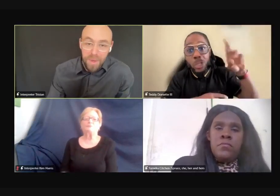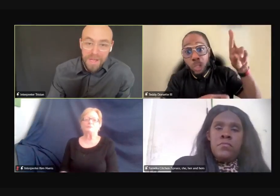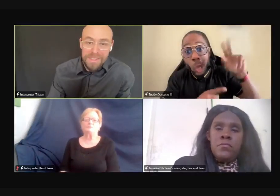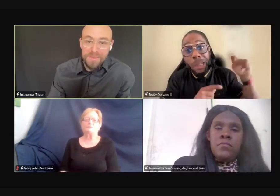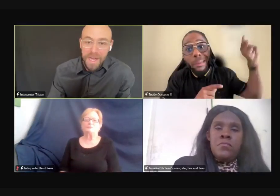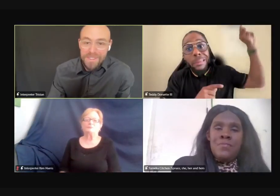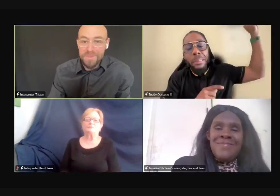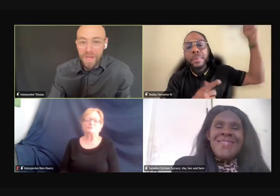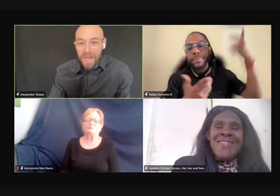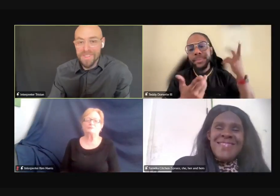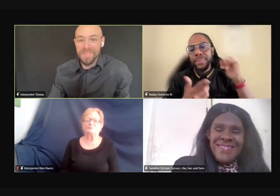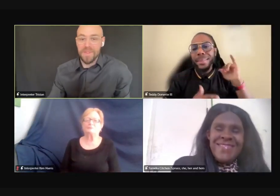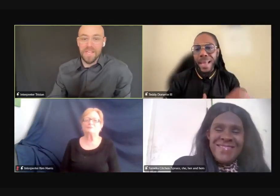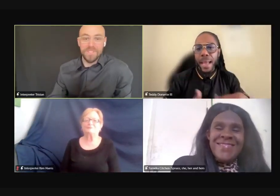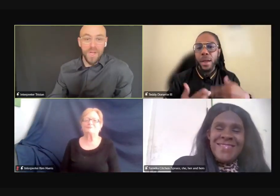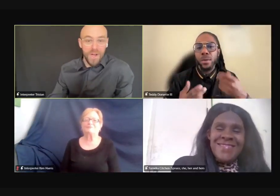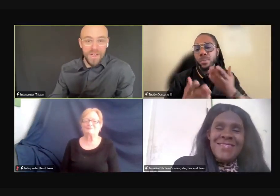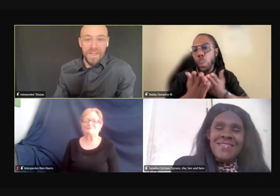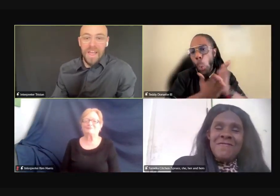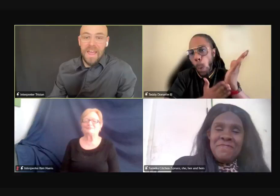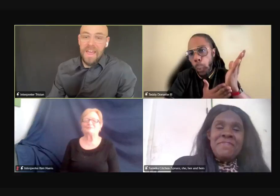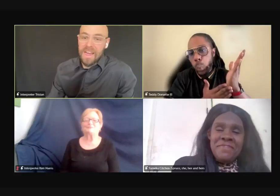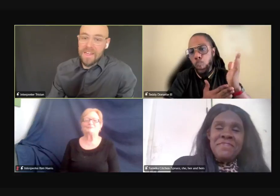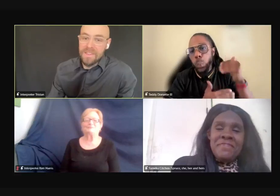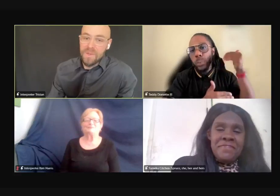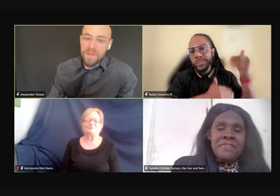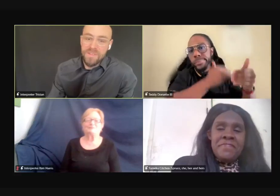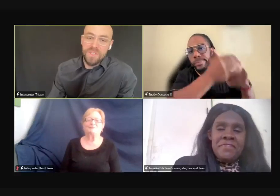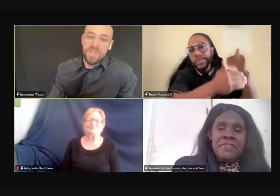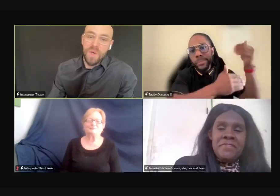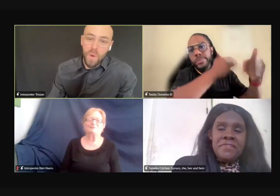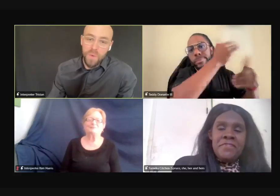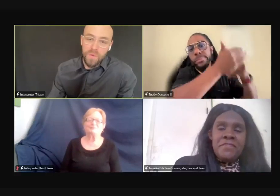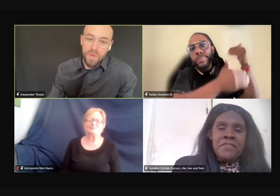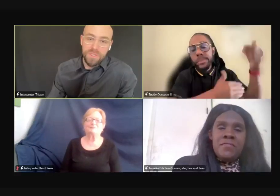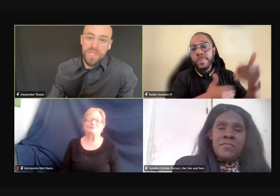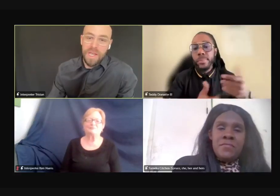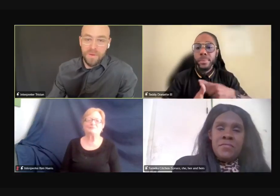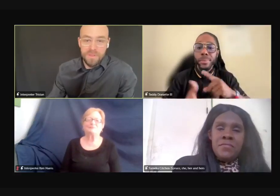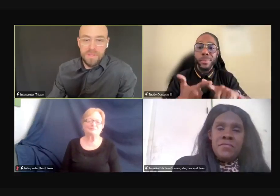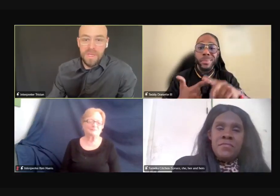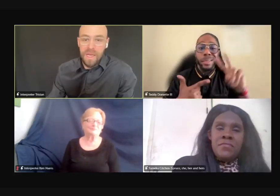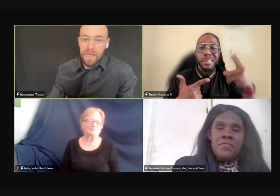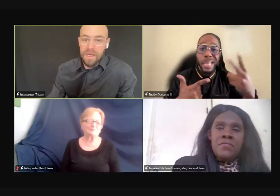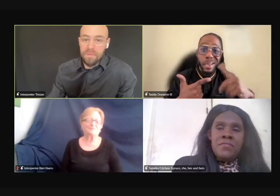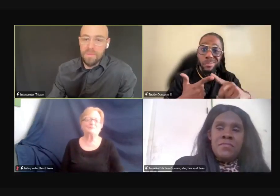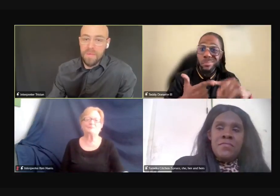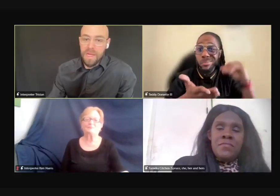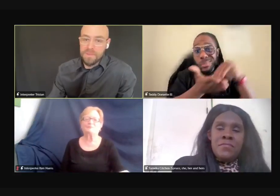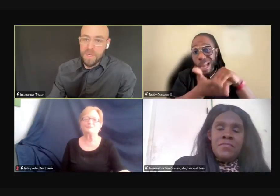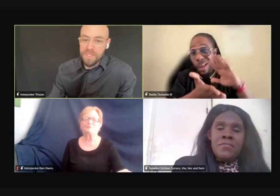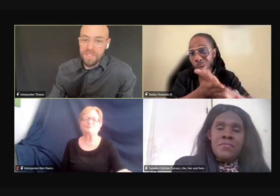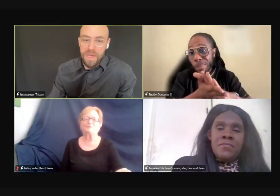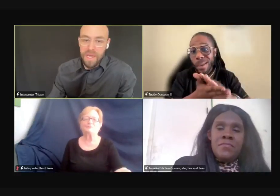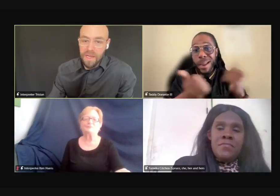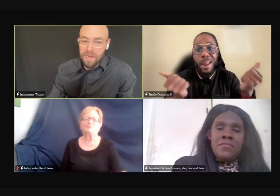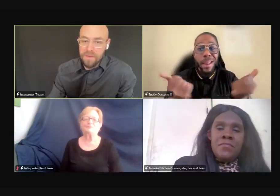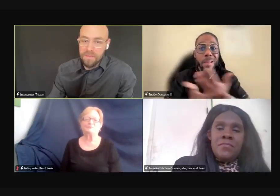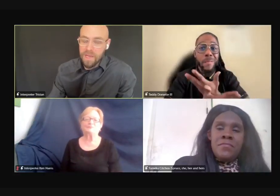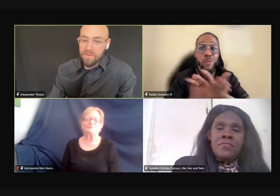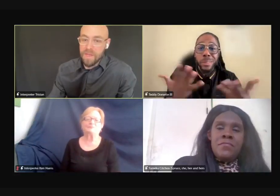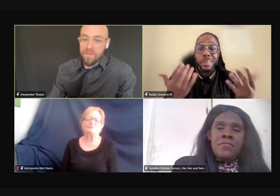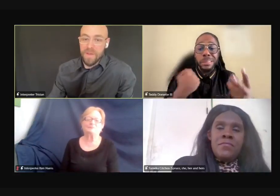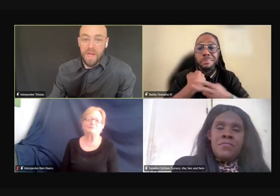up their boss's boss's boss of HR. And you have to just go through those channels, um, as best as you